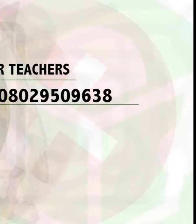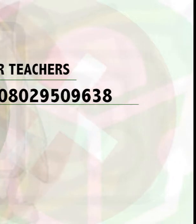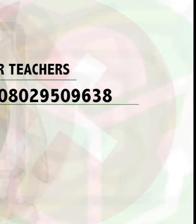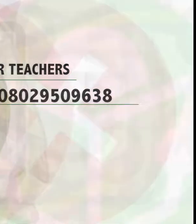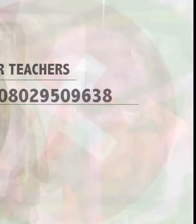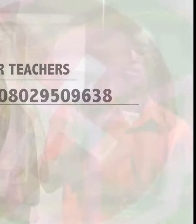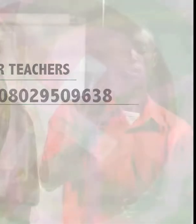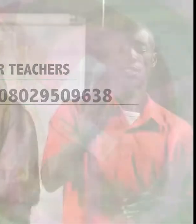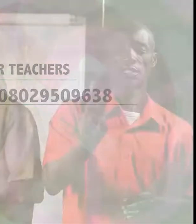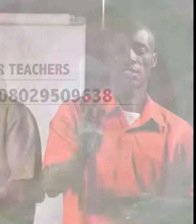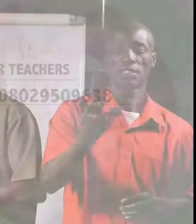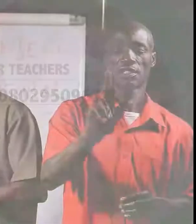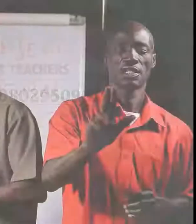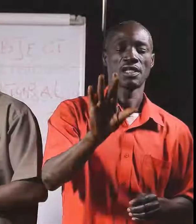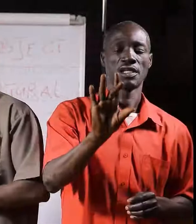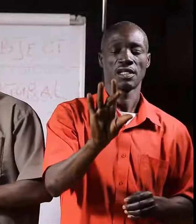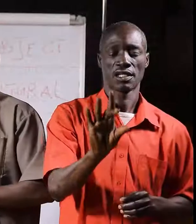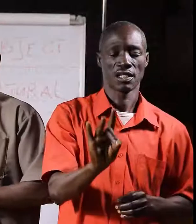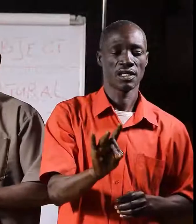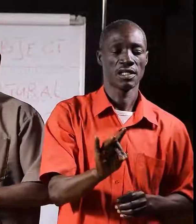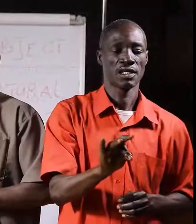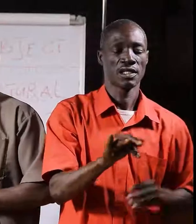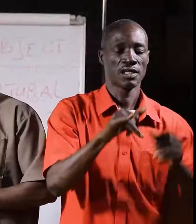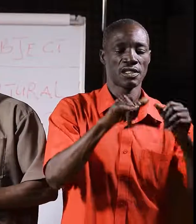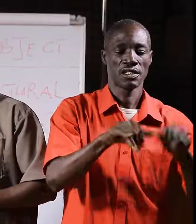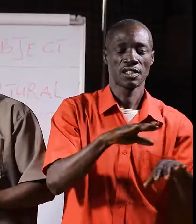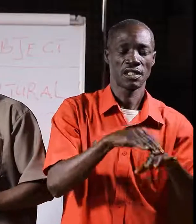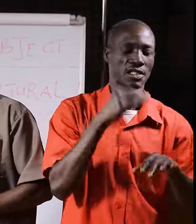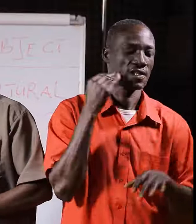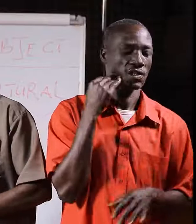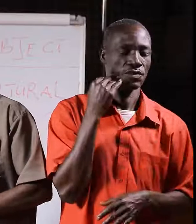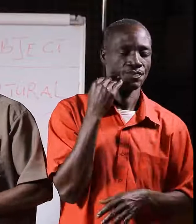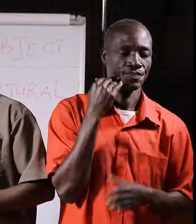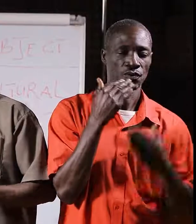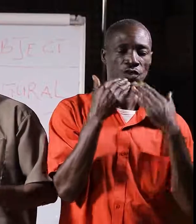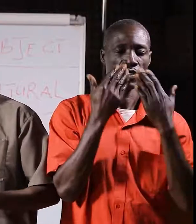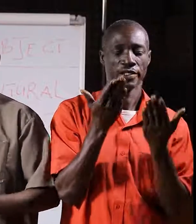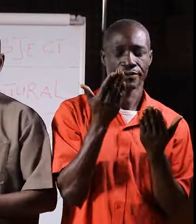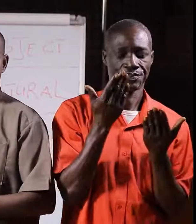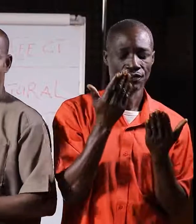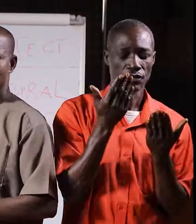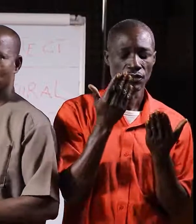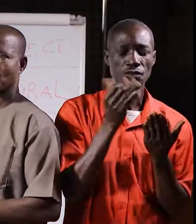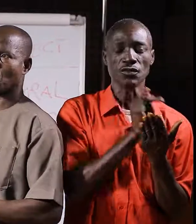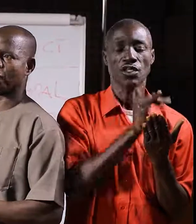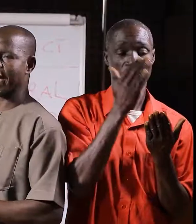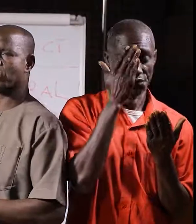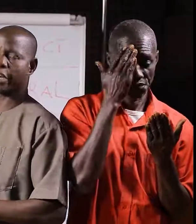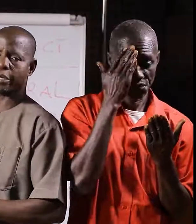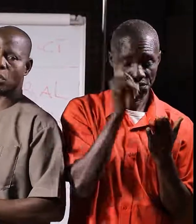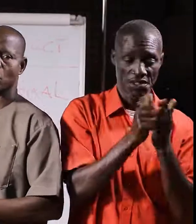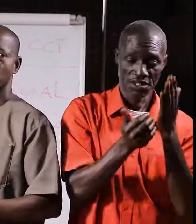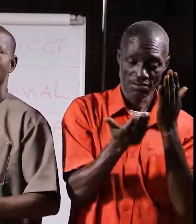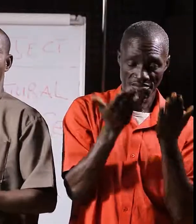-9638. My dear listeners and students, I strongly believe you will